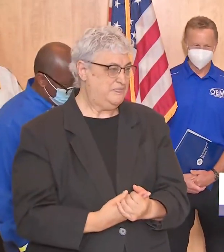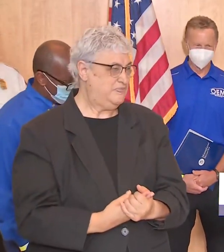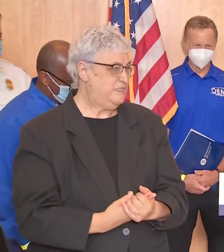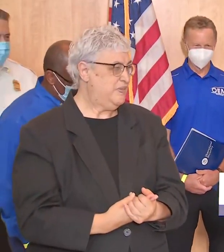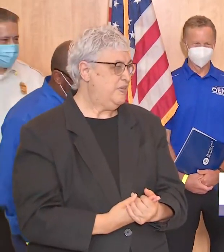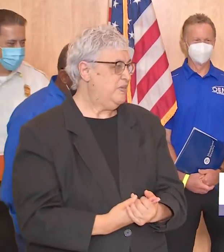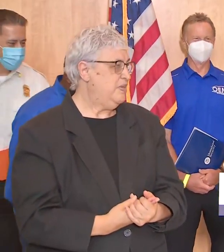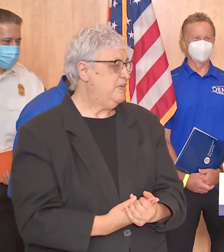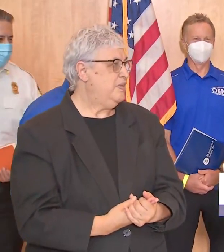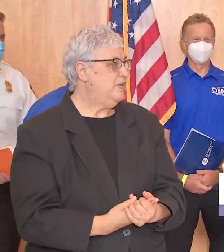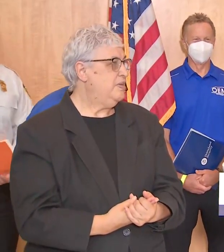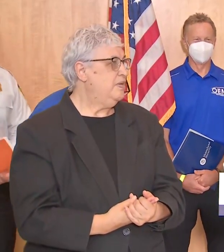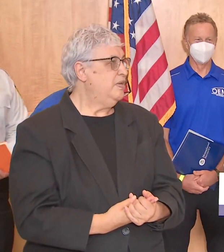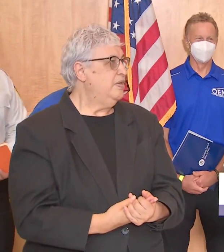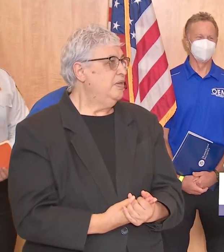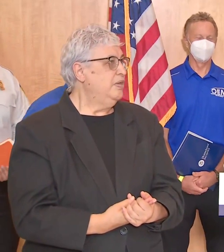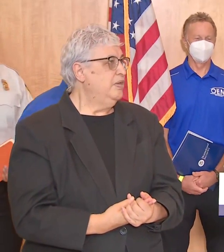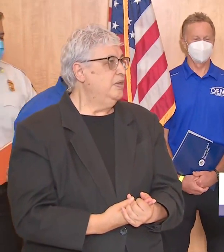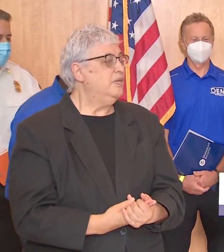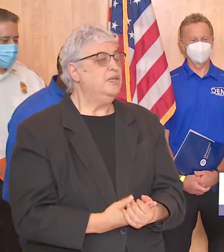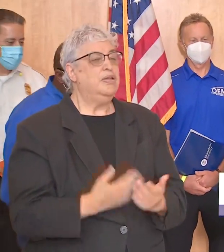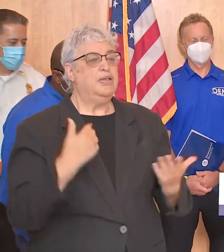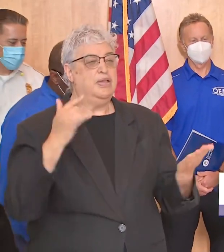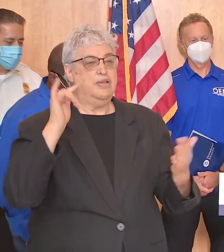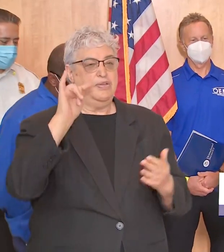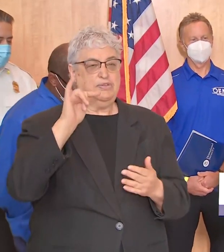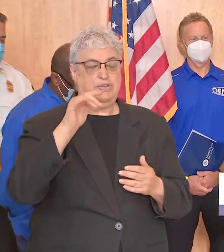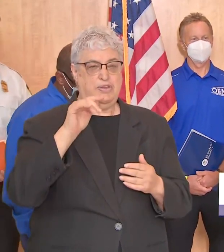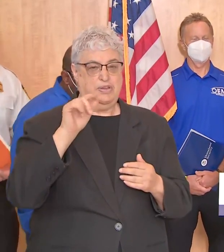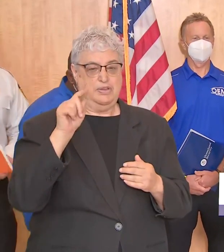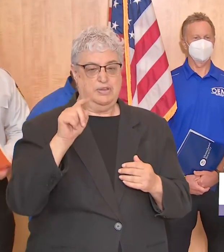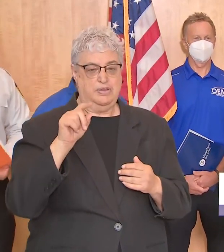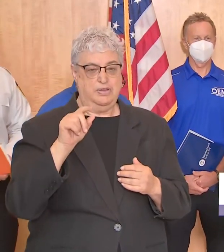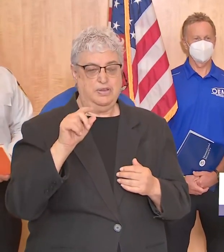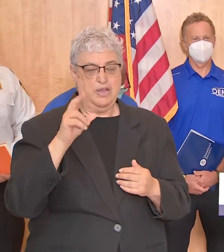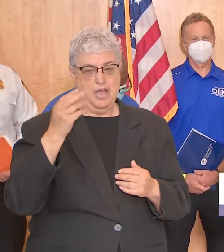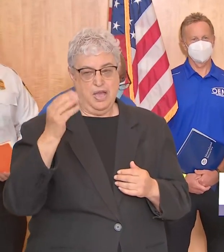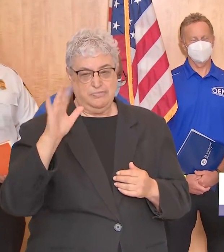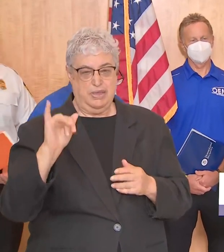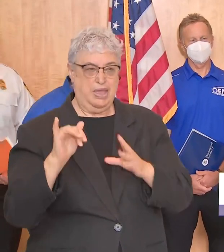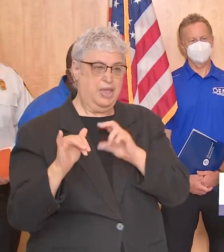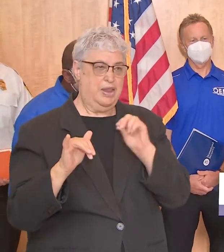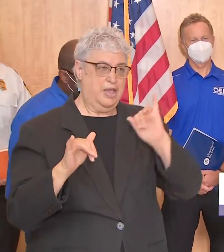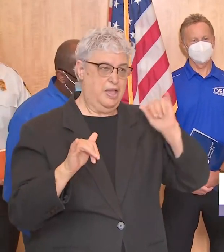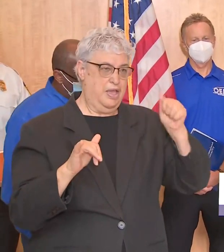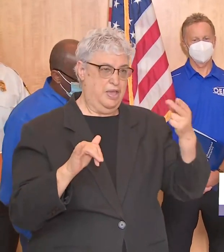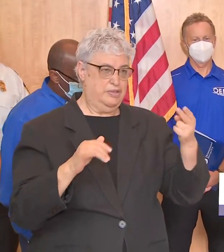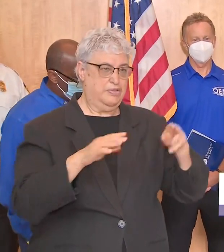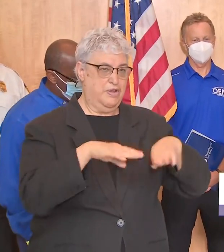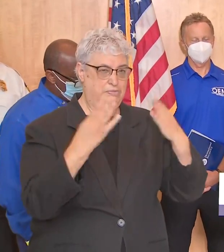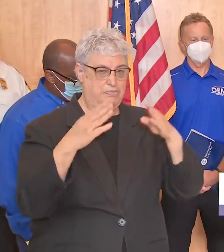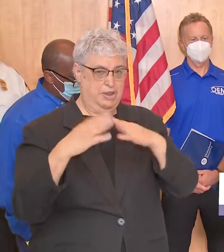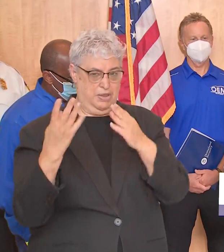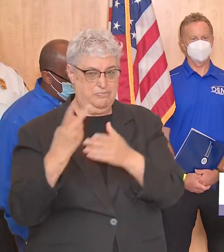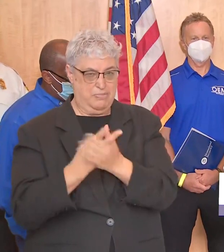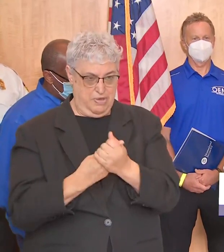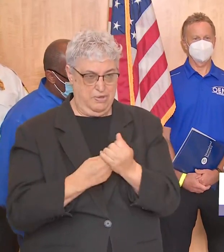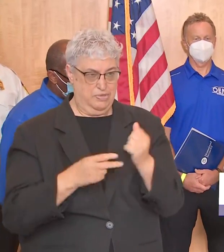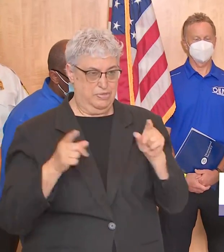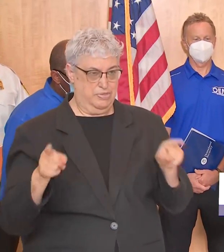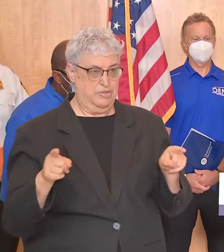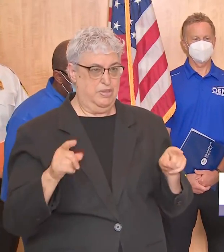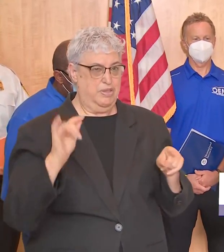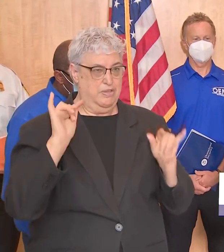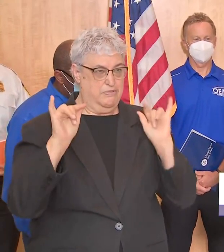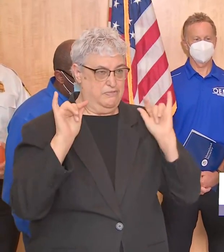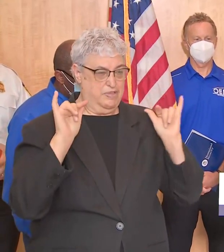thank you mr mayor um so on behalf of the houston airports currently right now the houston airports are open and functioning however there are